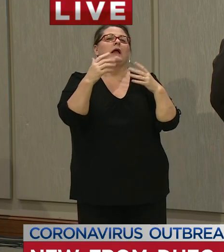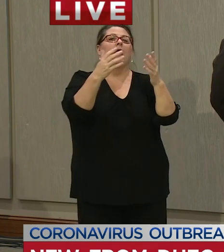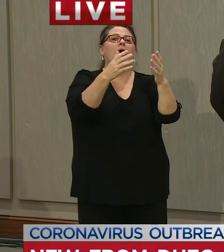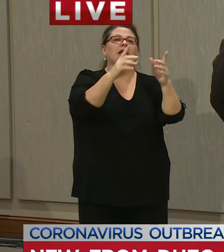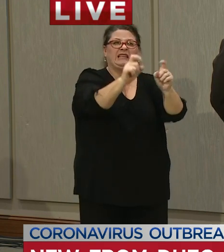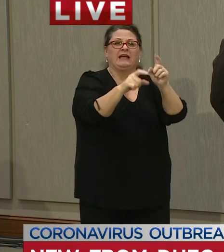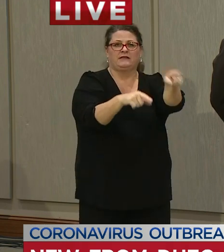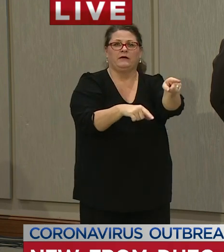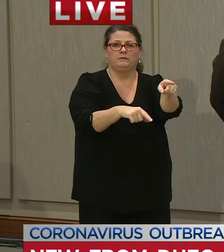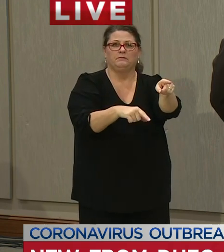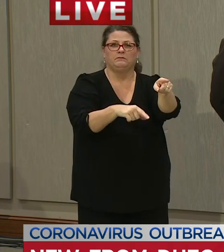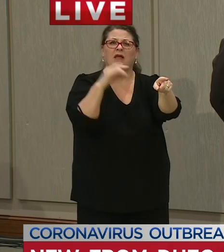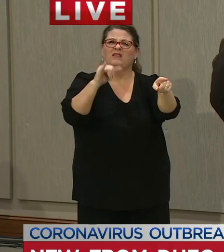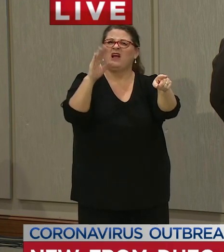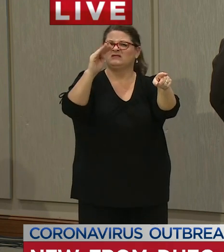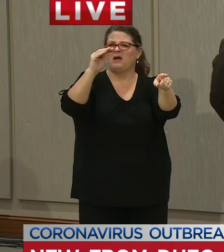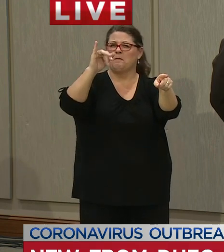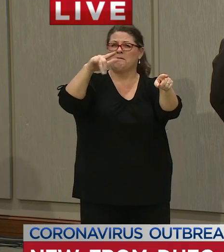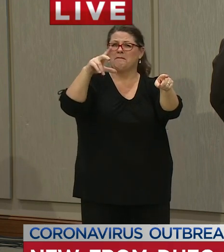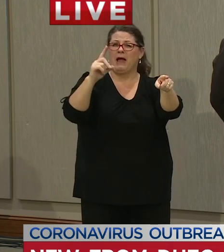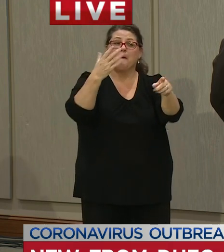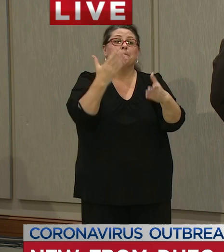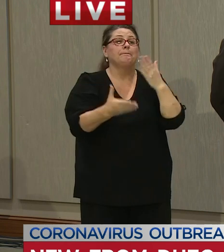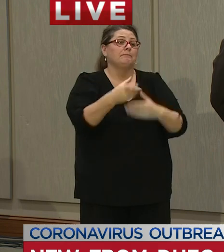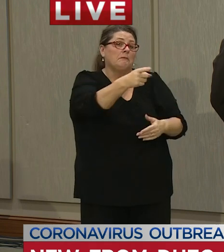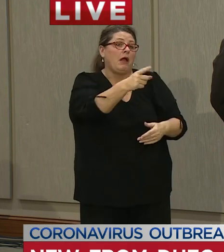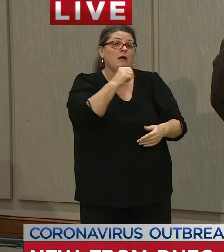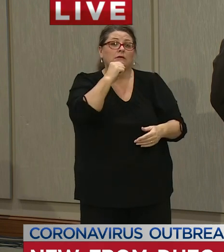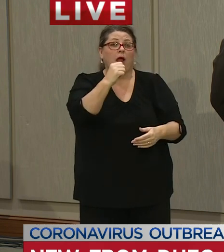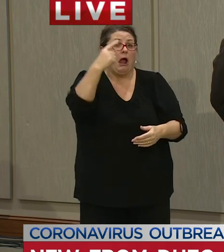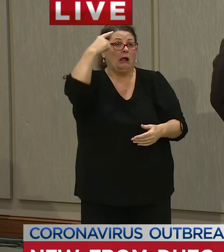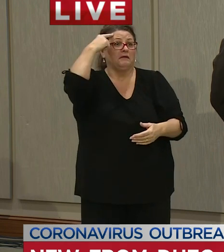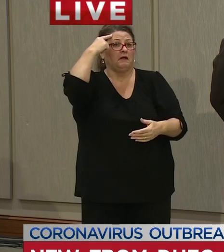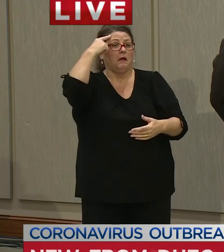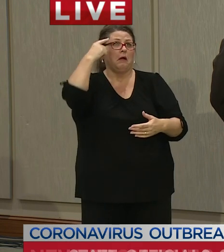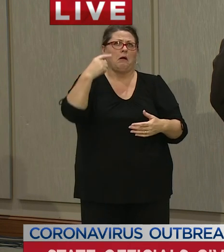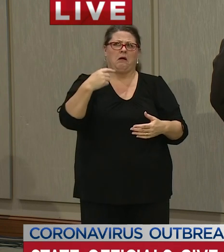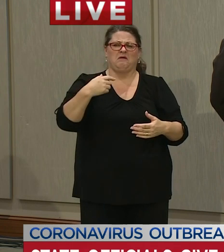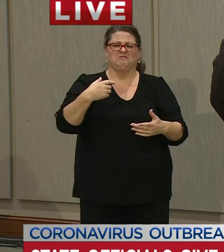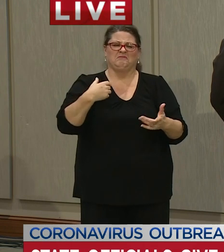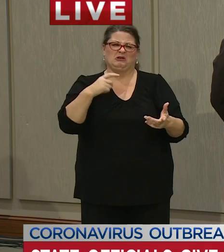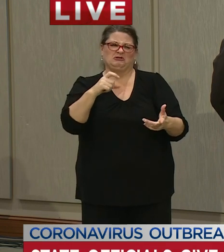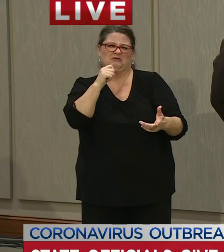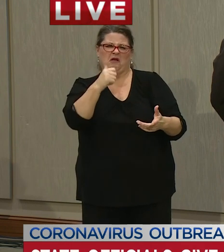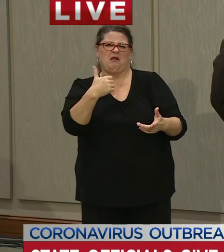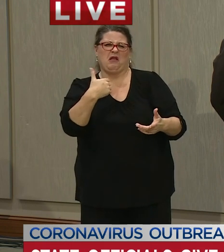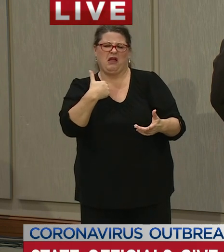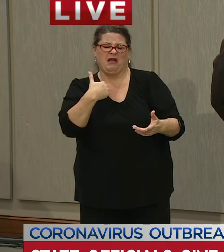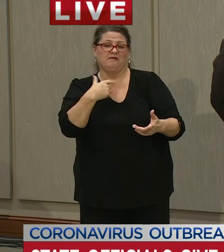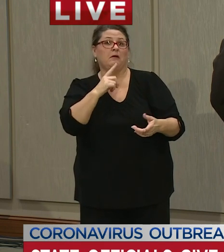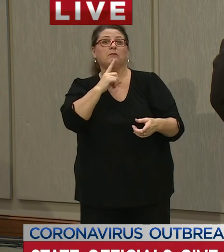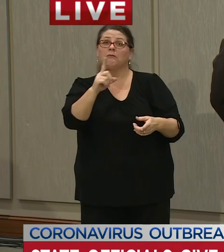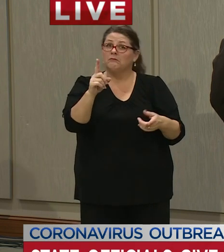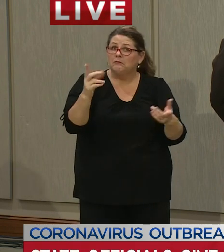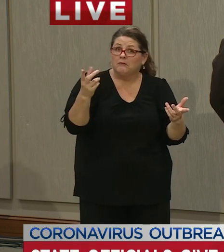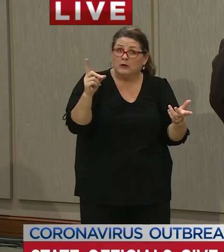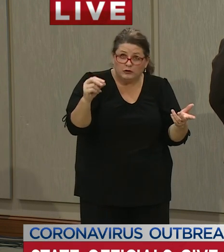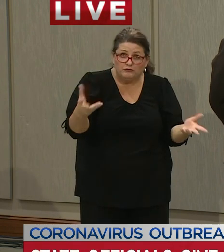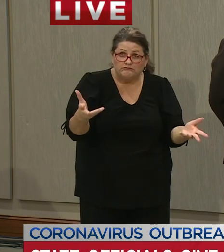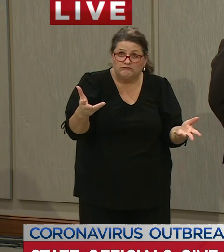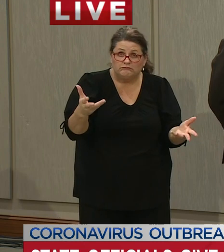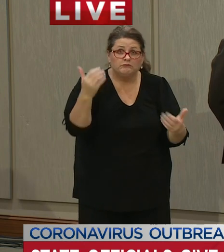milder symptoms that people may not even recognize um could mean they have a COVID-19 infection and